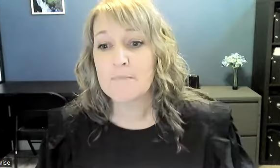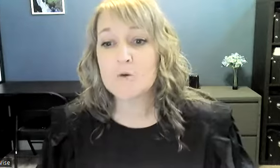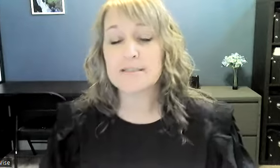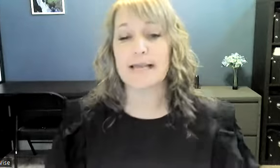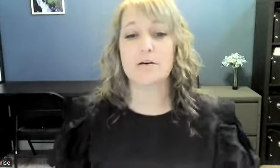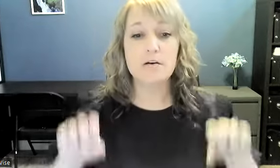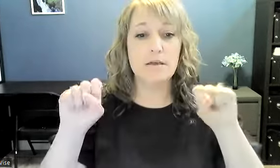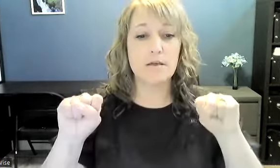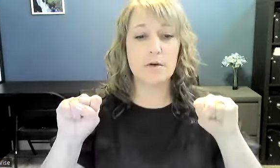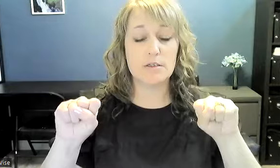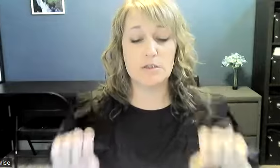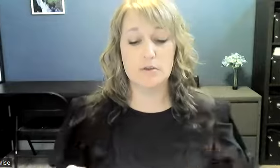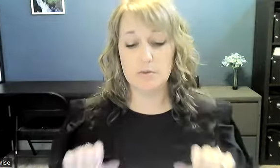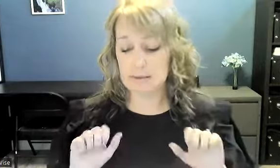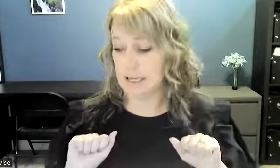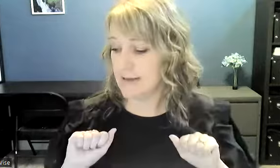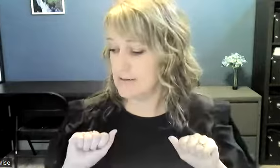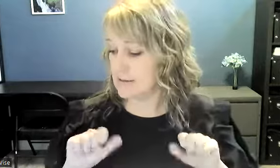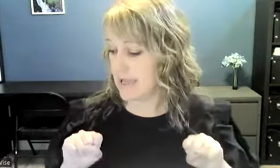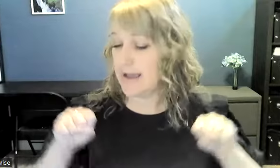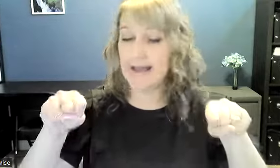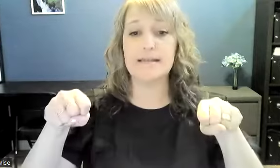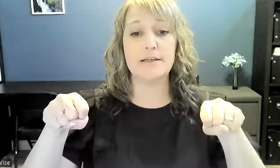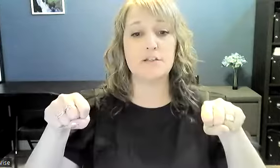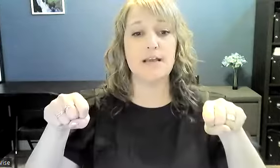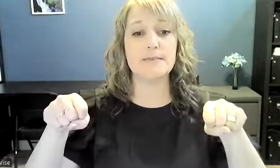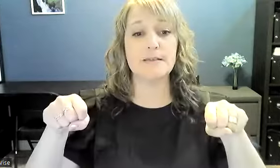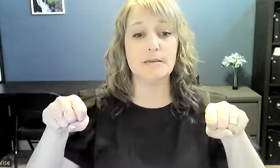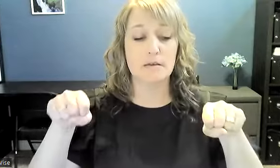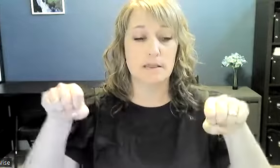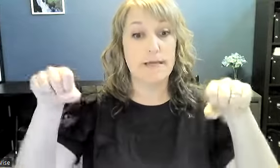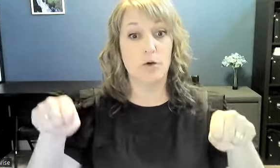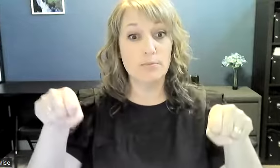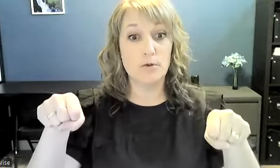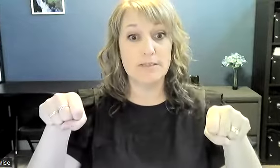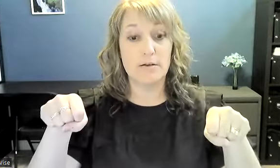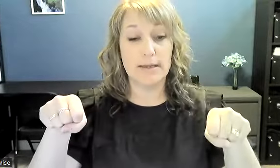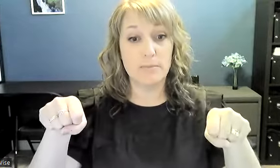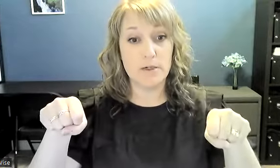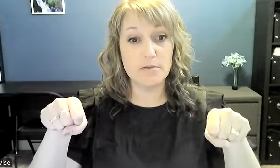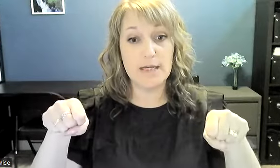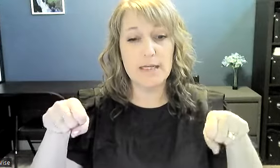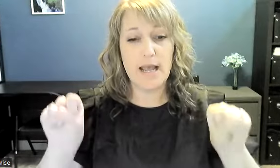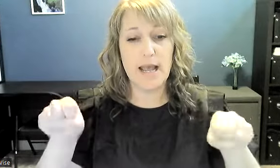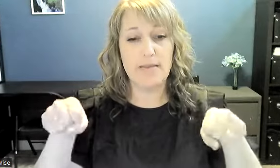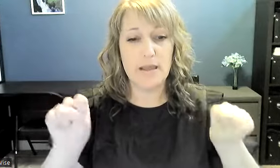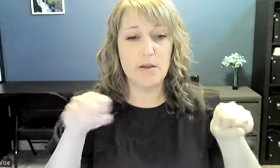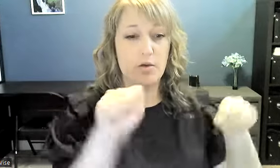motorcycle you want two s yeah s hand shapes like your whole motorcycle handlebars right and then you